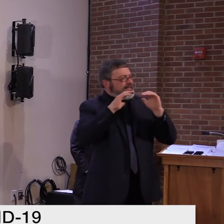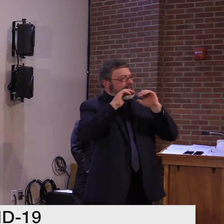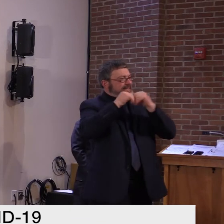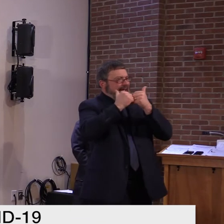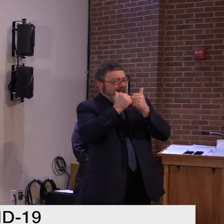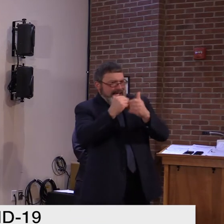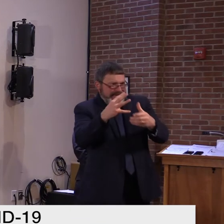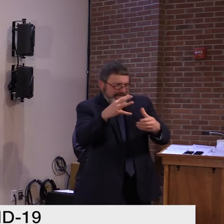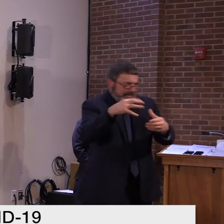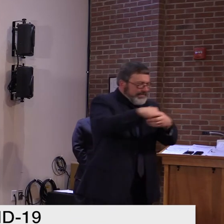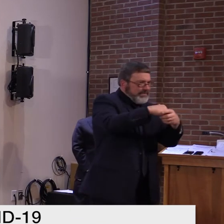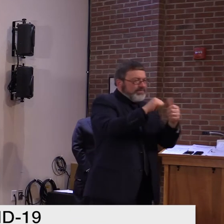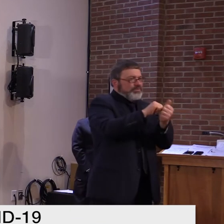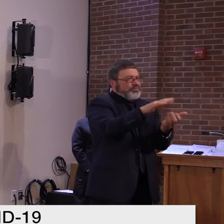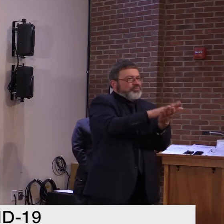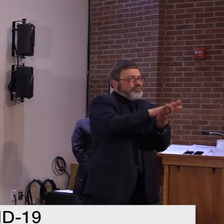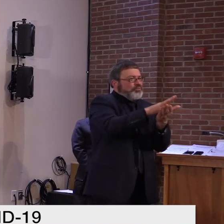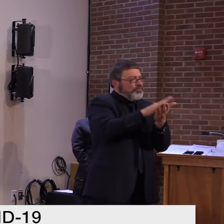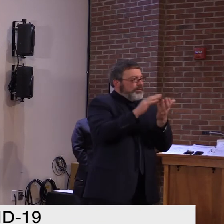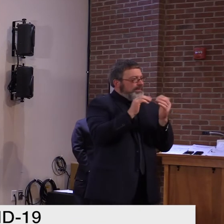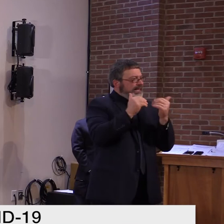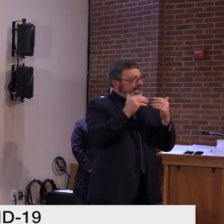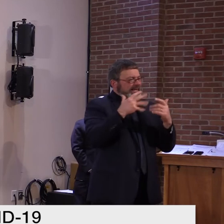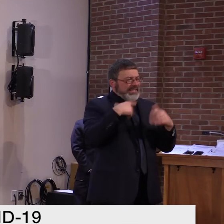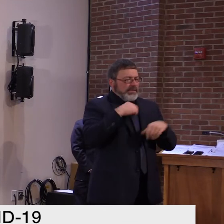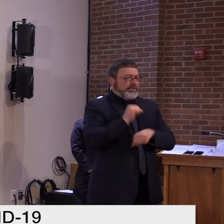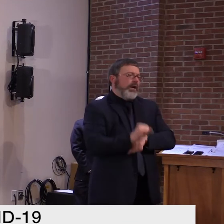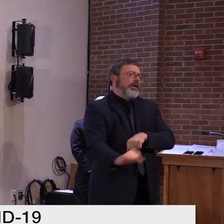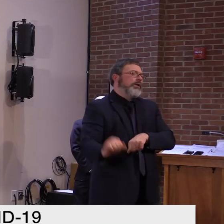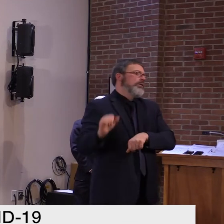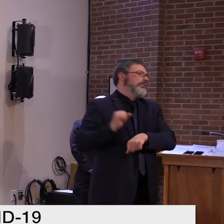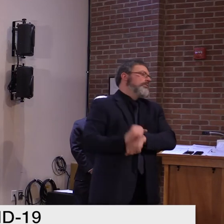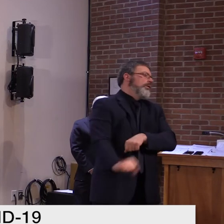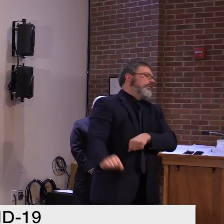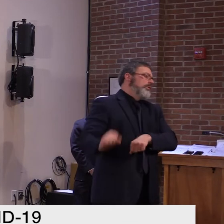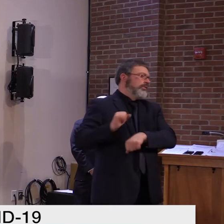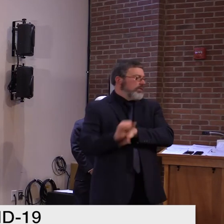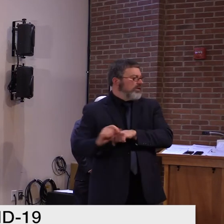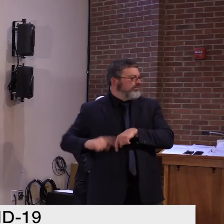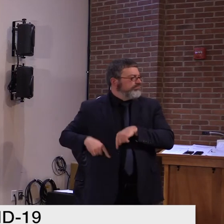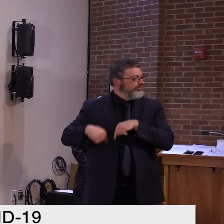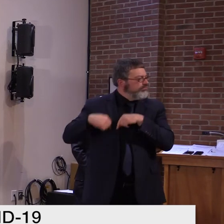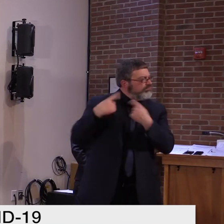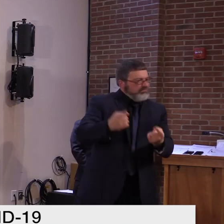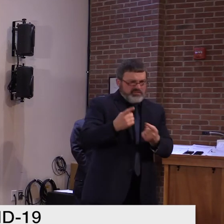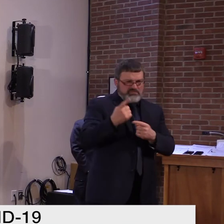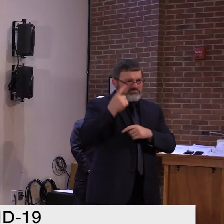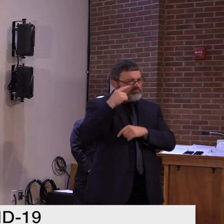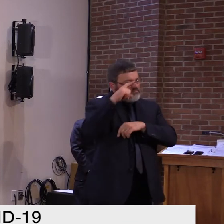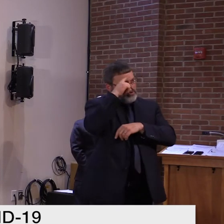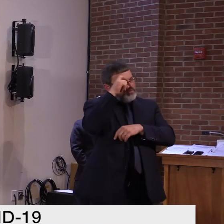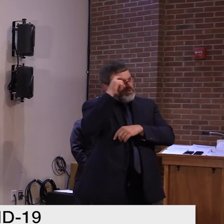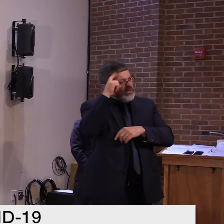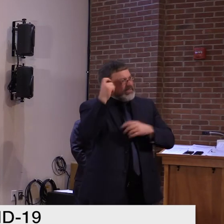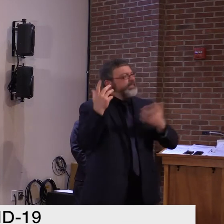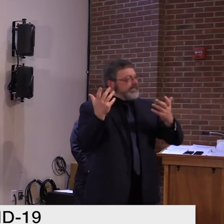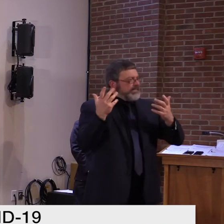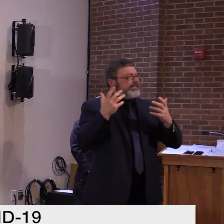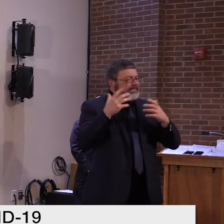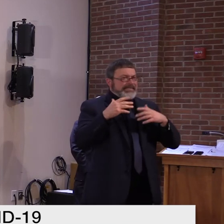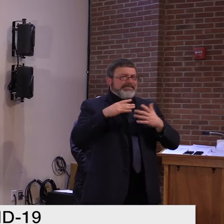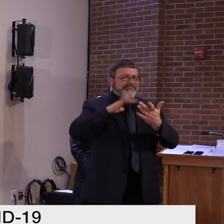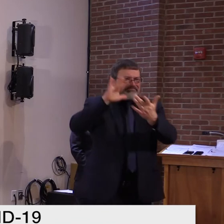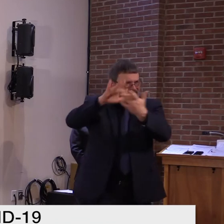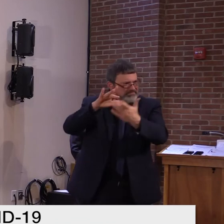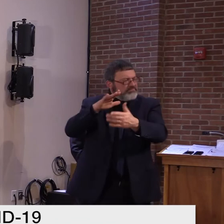music educators all summer long. Um, most recently, uh, we reached out, music association educators reached out to us as